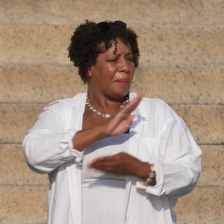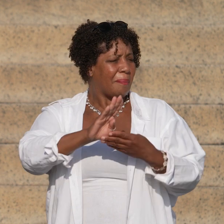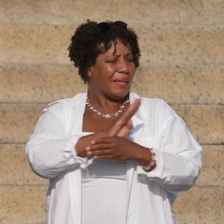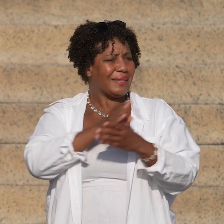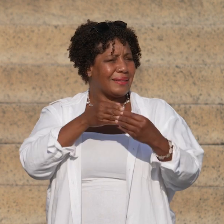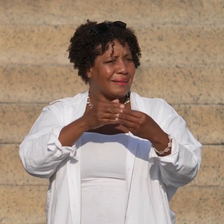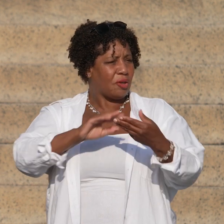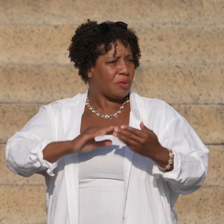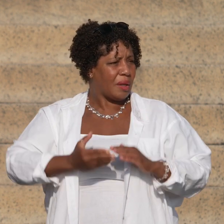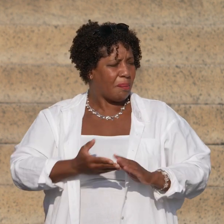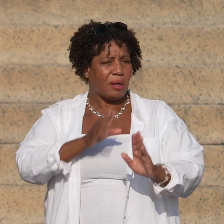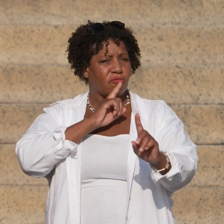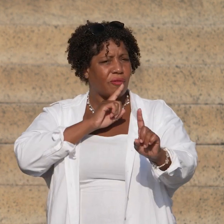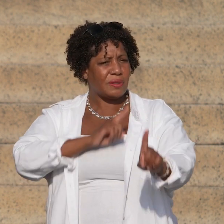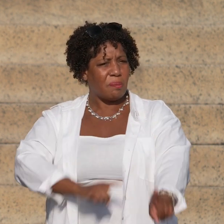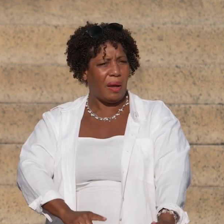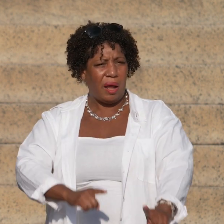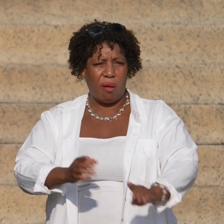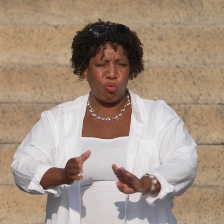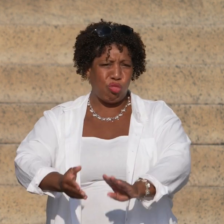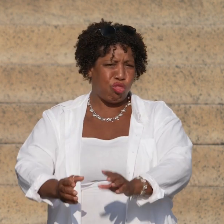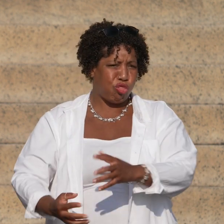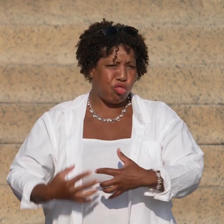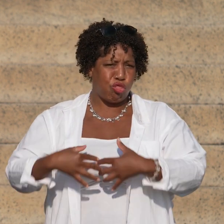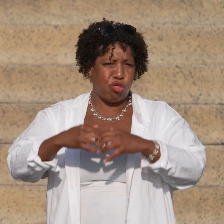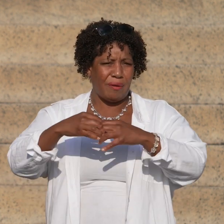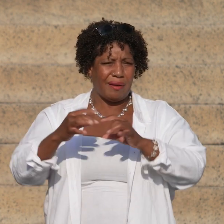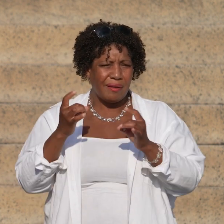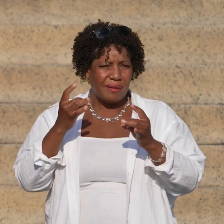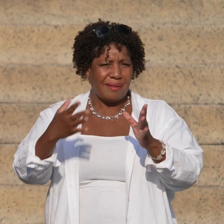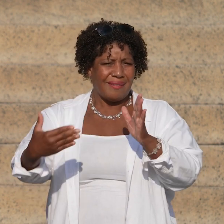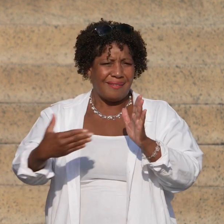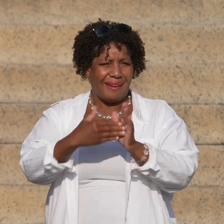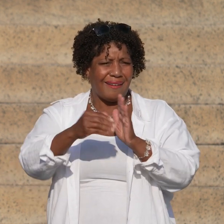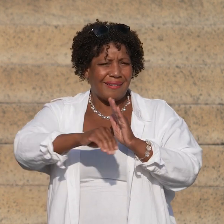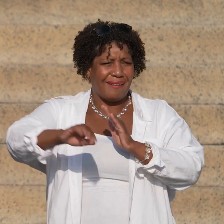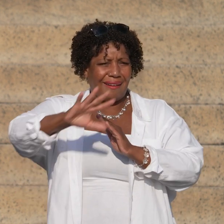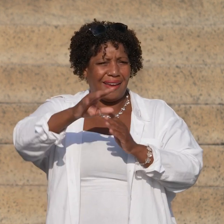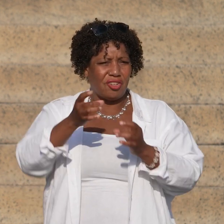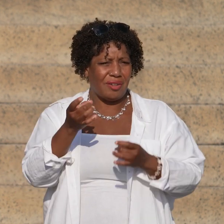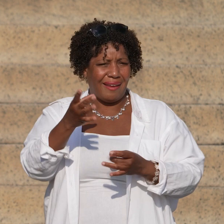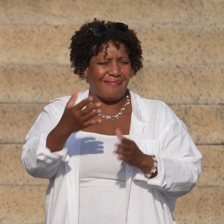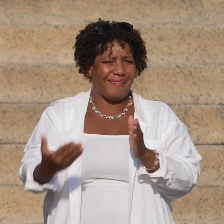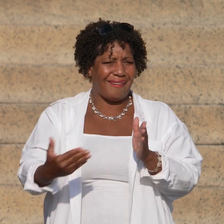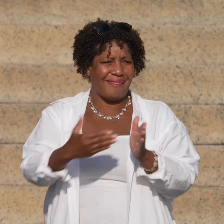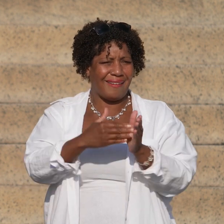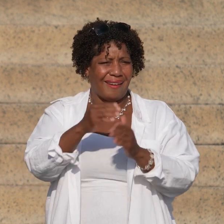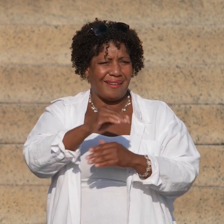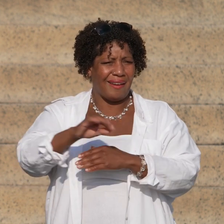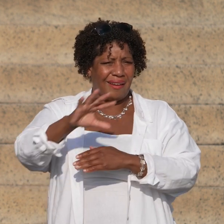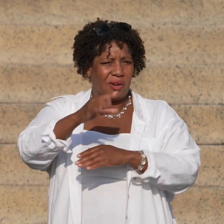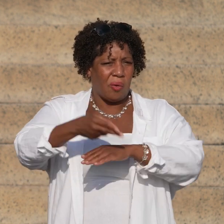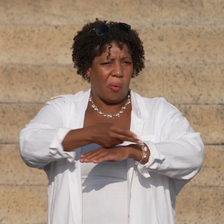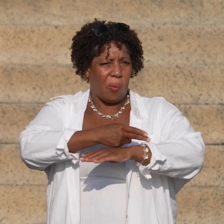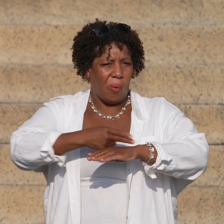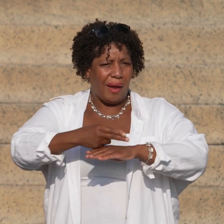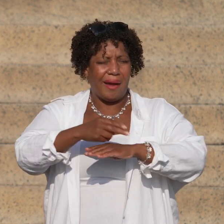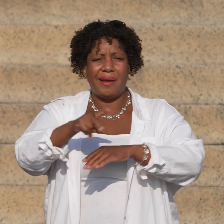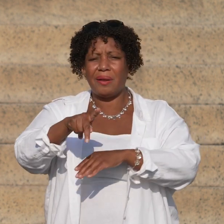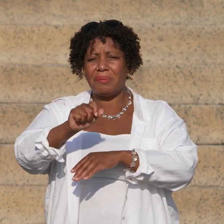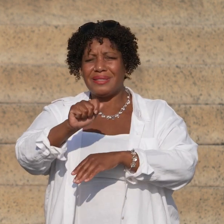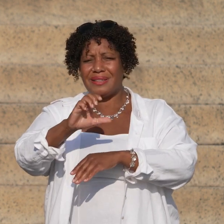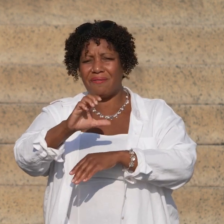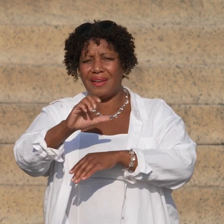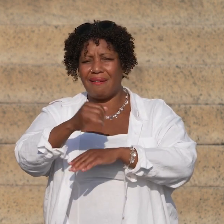in response to the historic rise in anti-Asian hate against the Asian American, Native Hawaiian, and Pacific Island